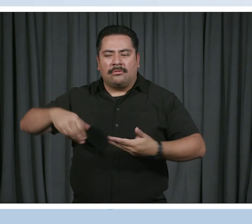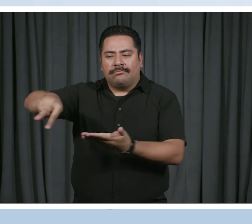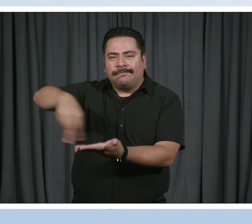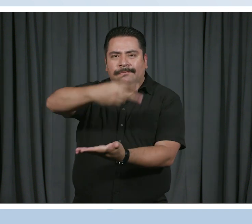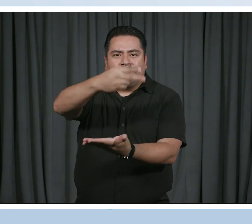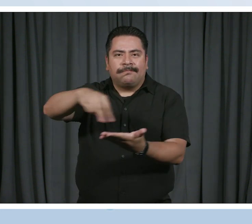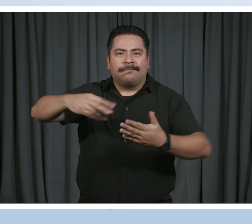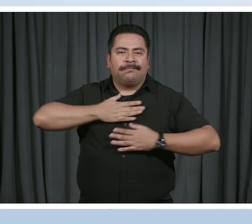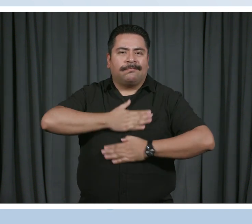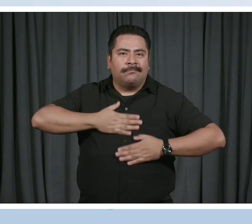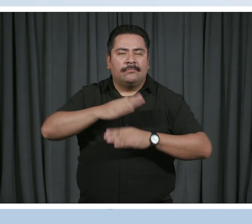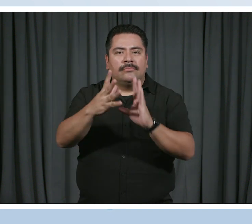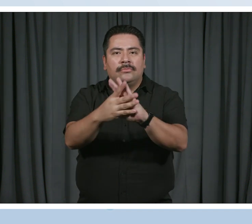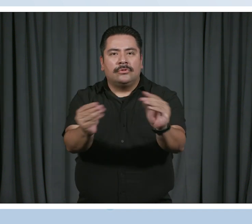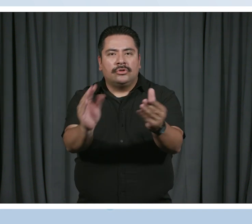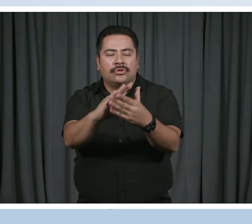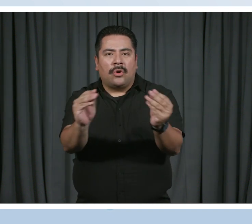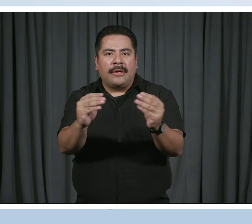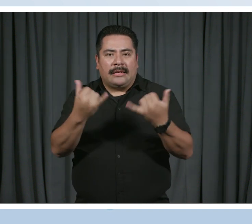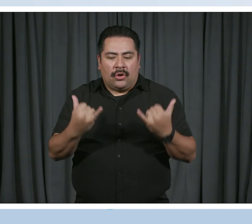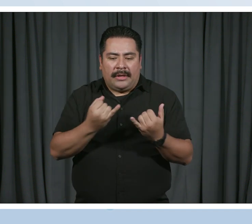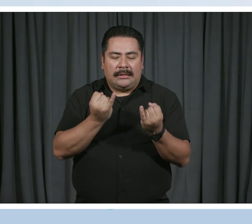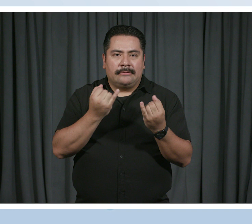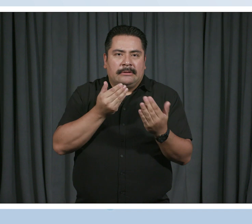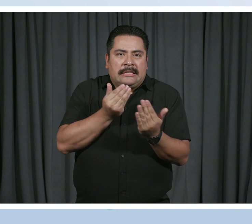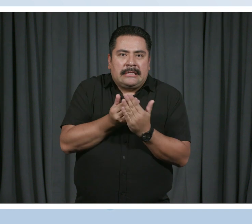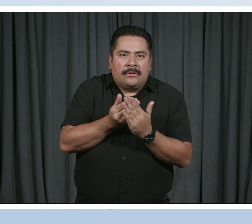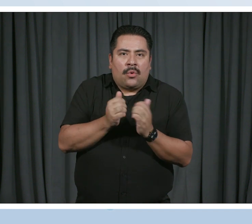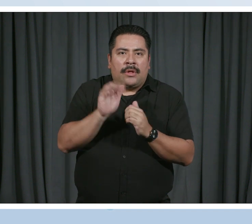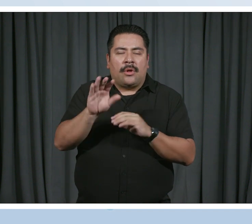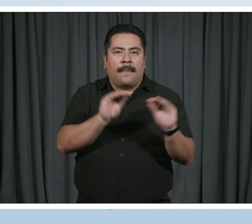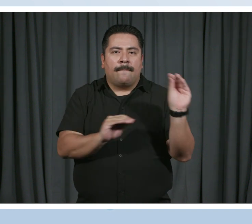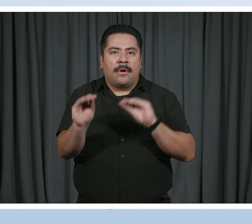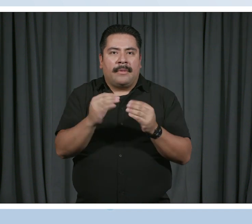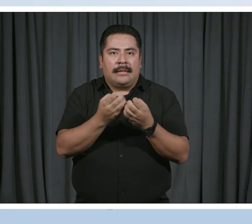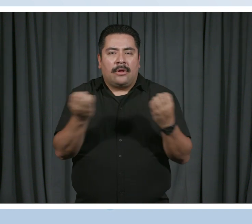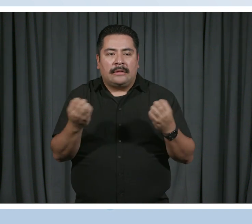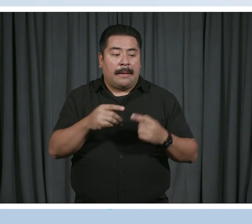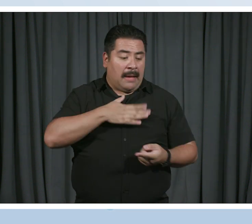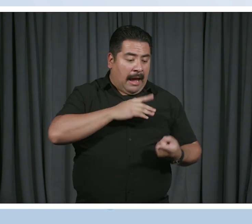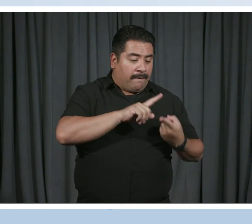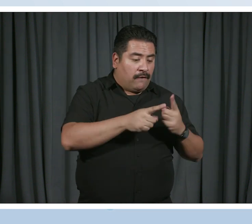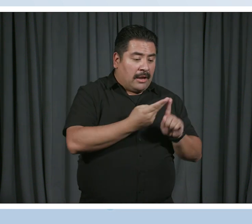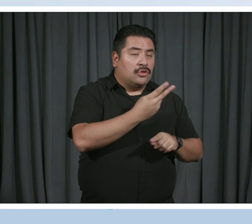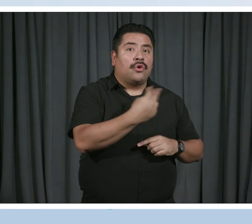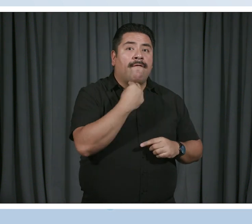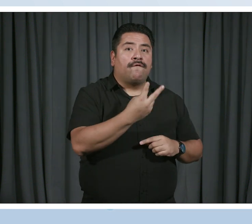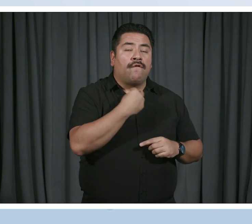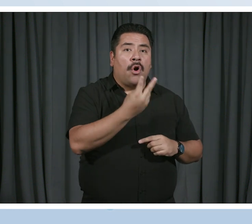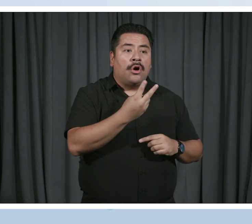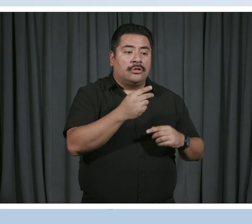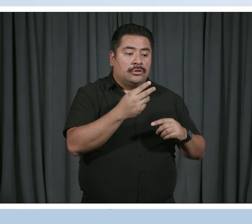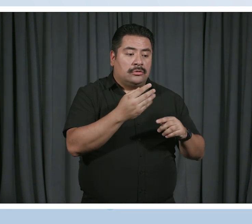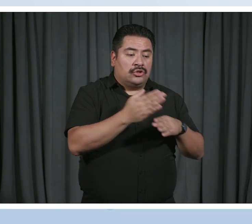of their stories and existing intimacy with their mobility devices. Weep as my friend uses her voice to share my